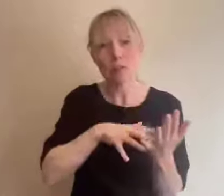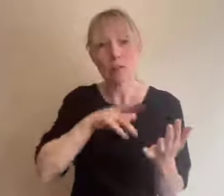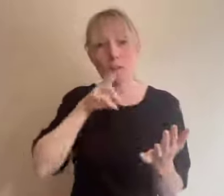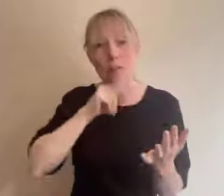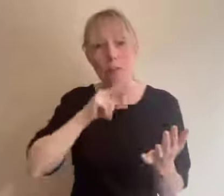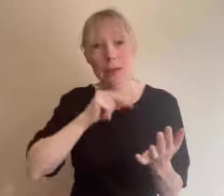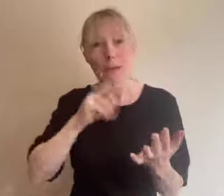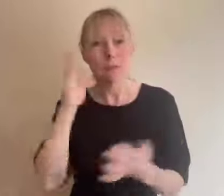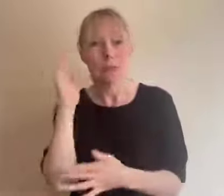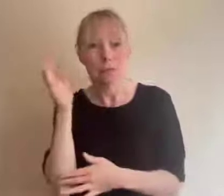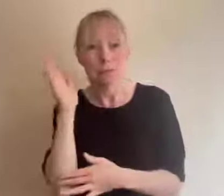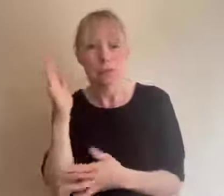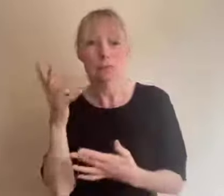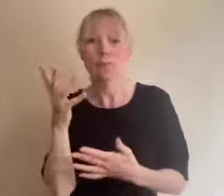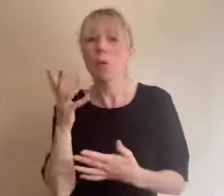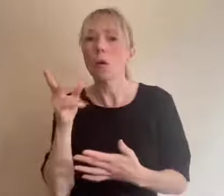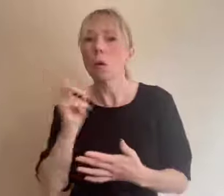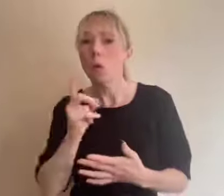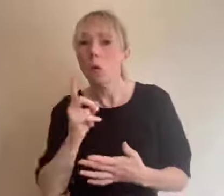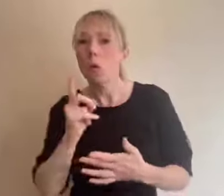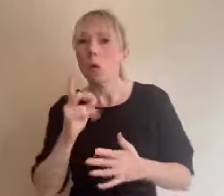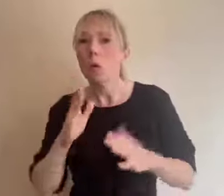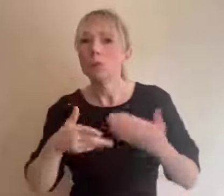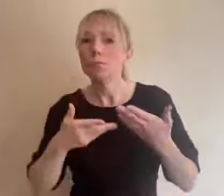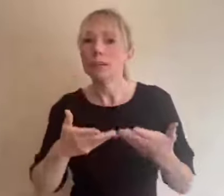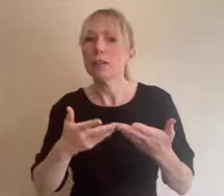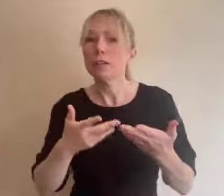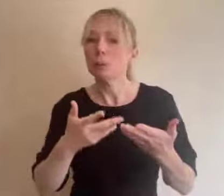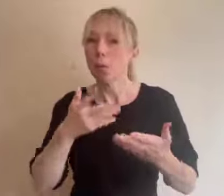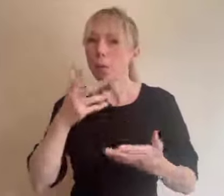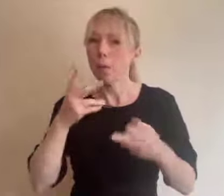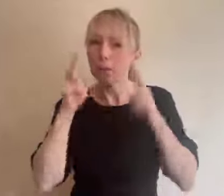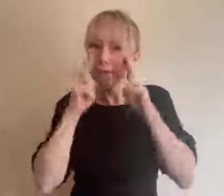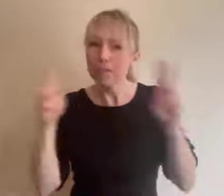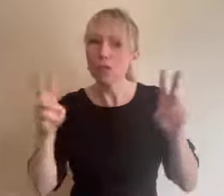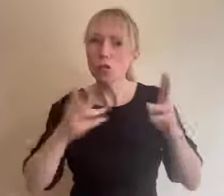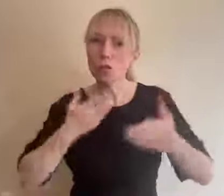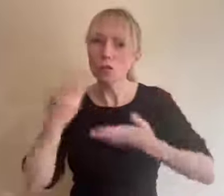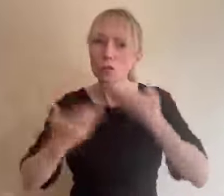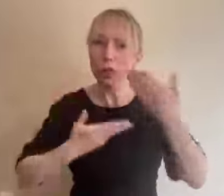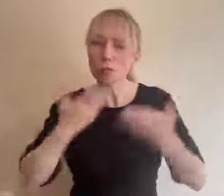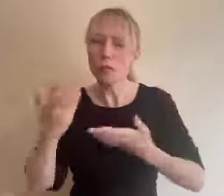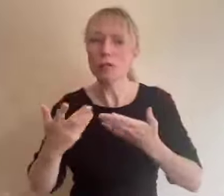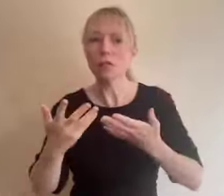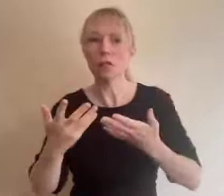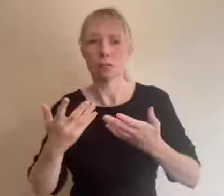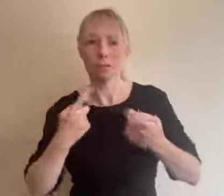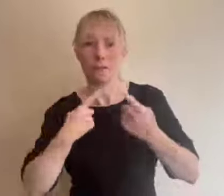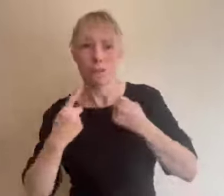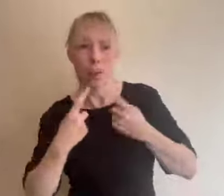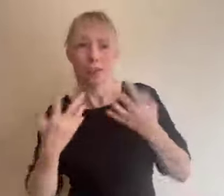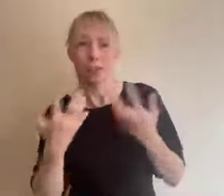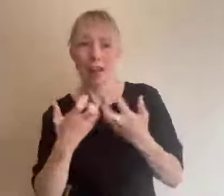you have for visual descriptions instructions on how guests will access the event the event link